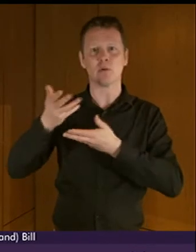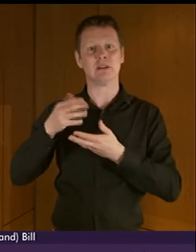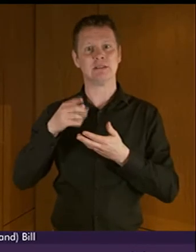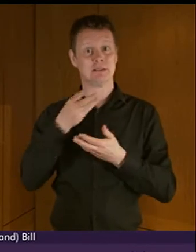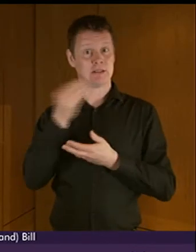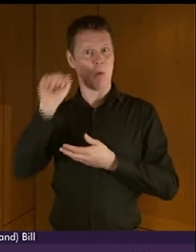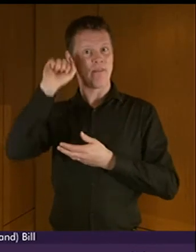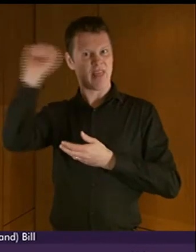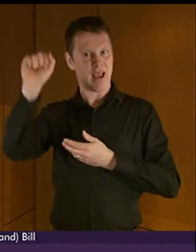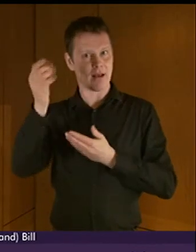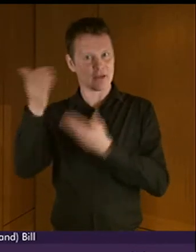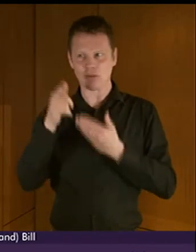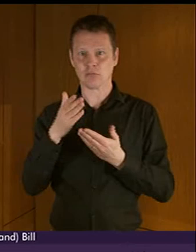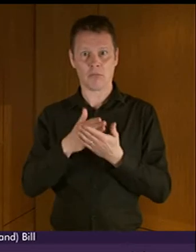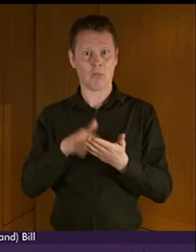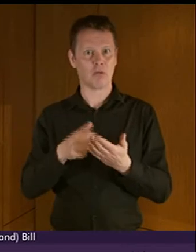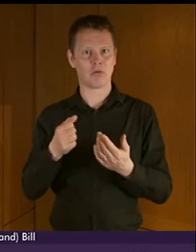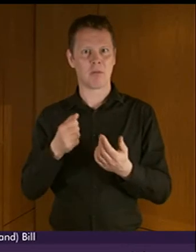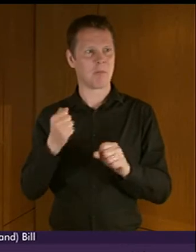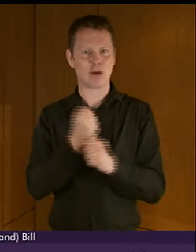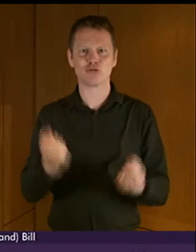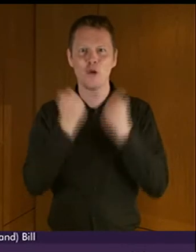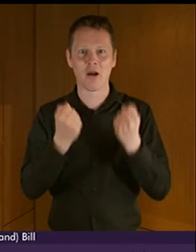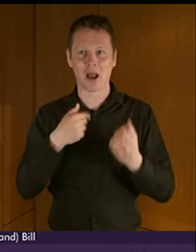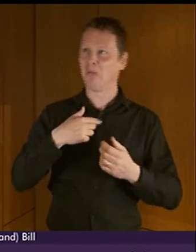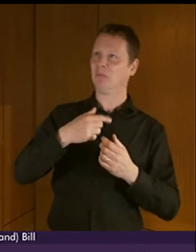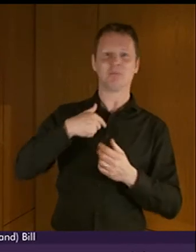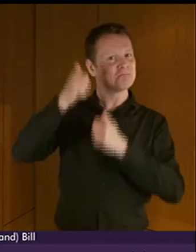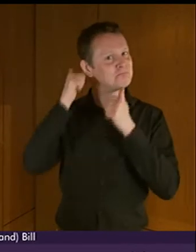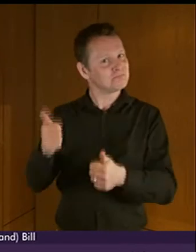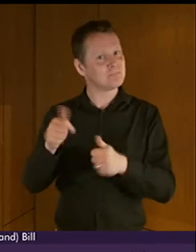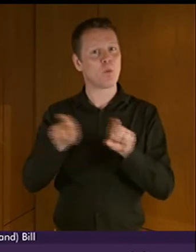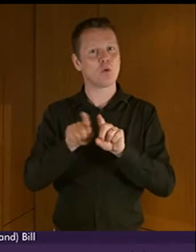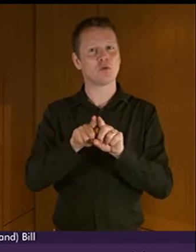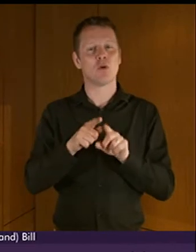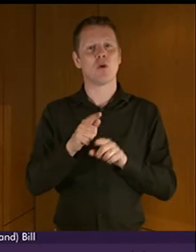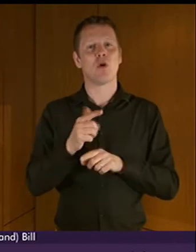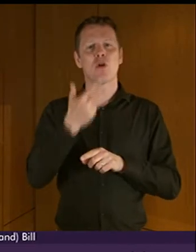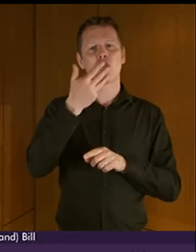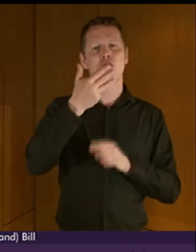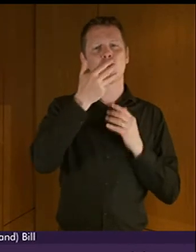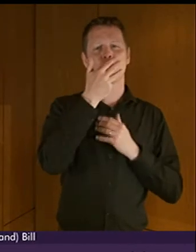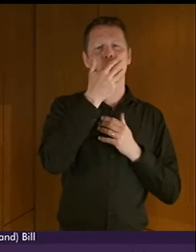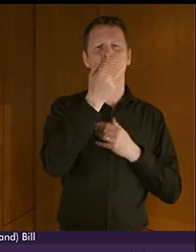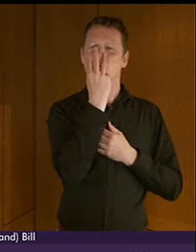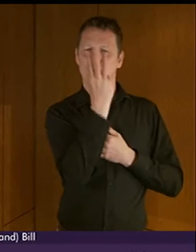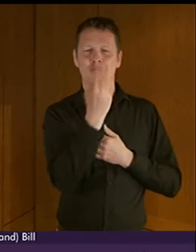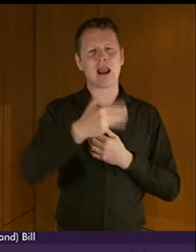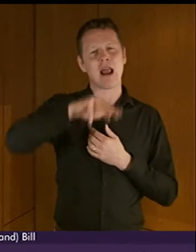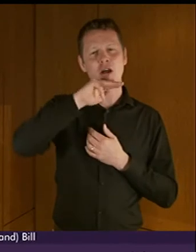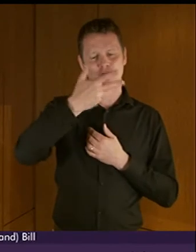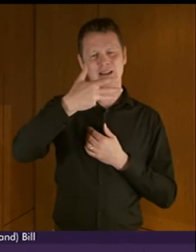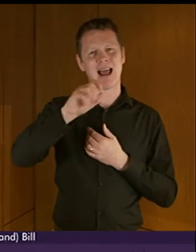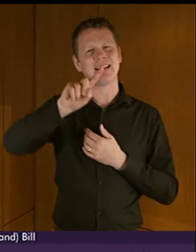the bill in particular areas I also welcome the £390,000 of funding that has already